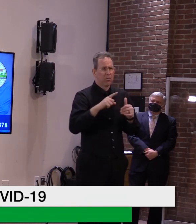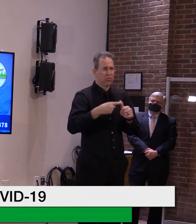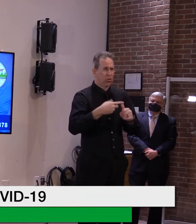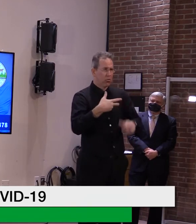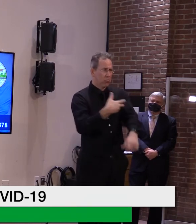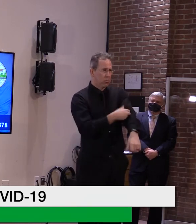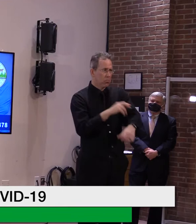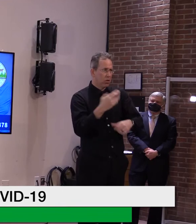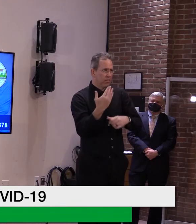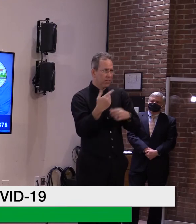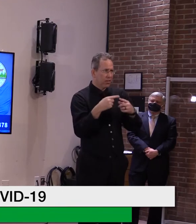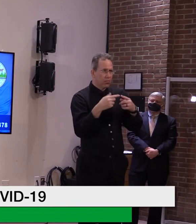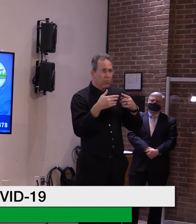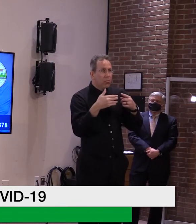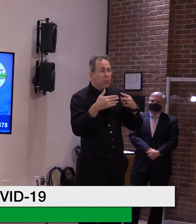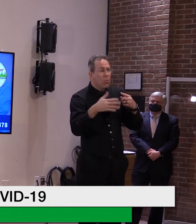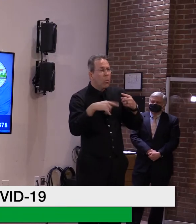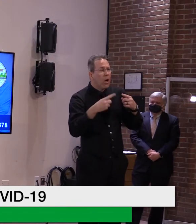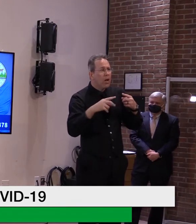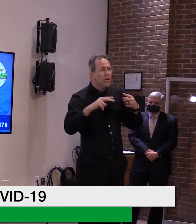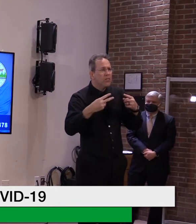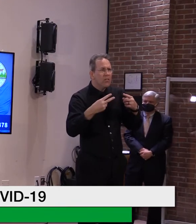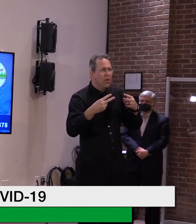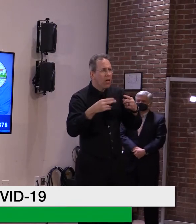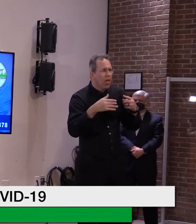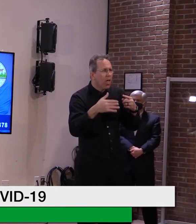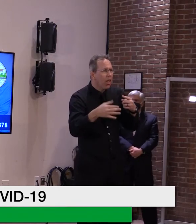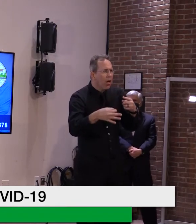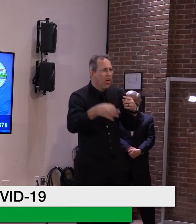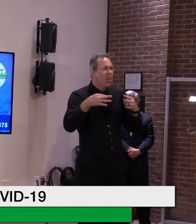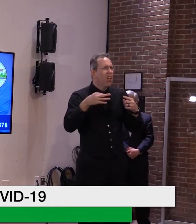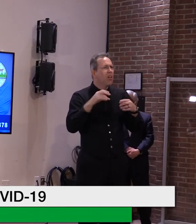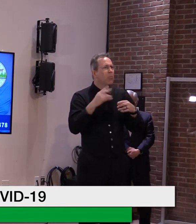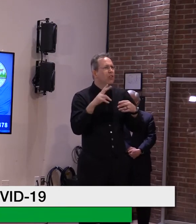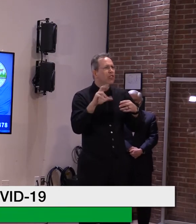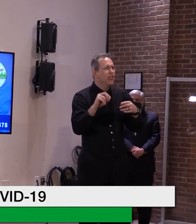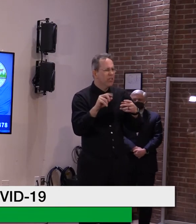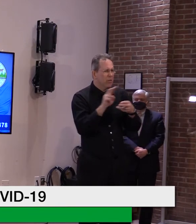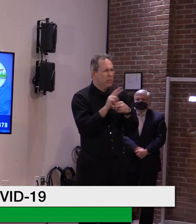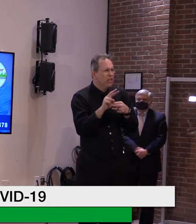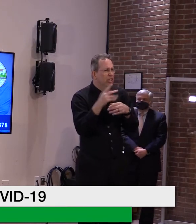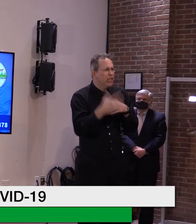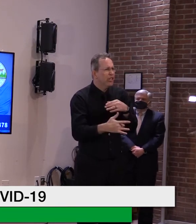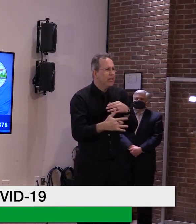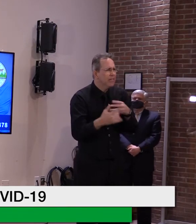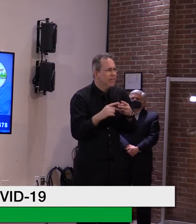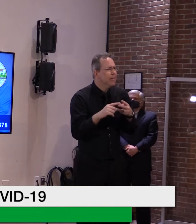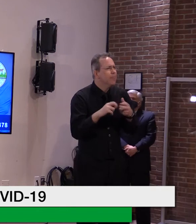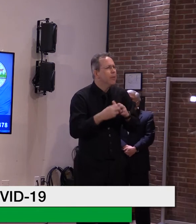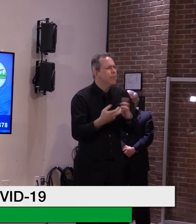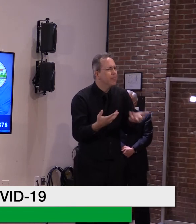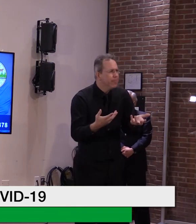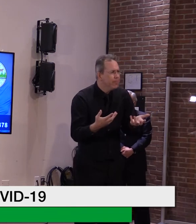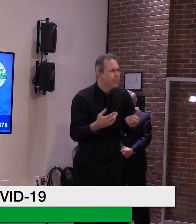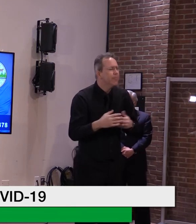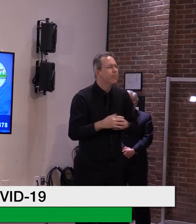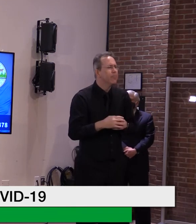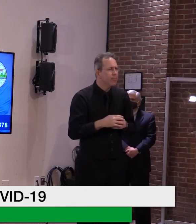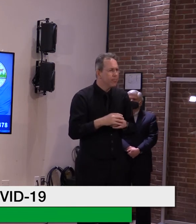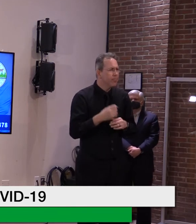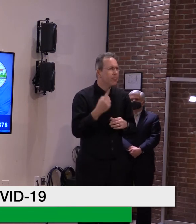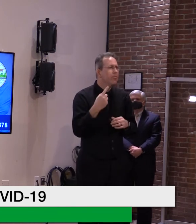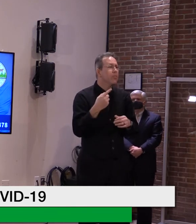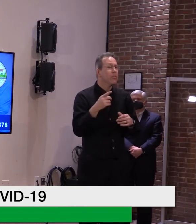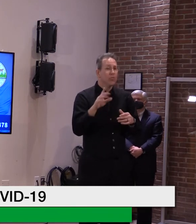But by the same token, the conditions you just presented about this woman, uh, and her husband, uh, which is really